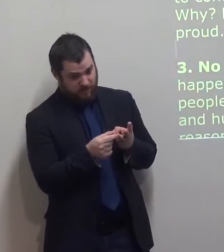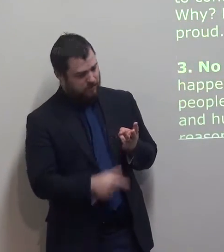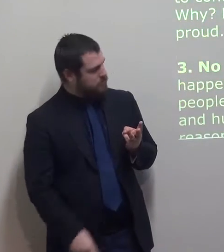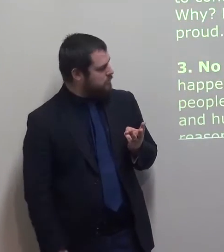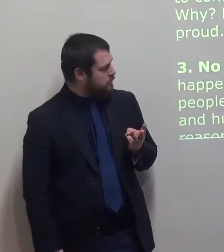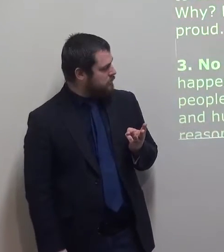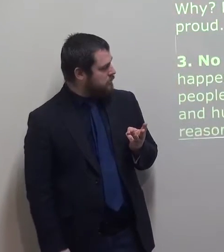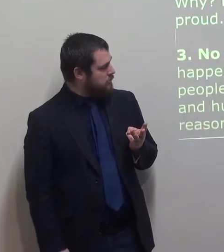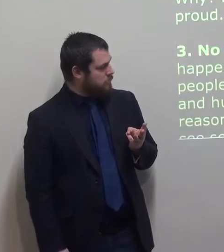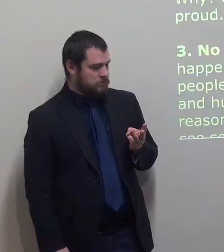no self-control.